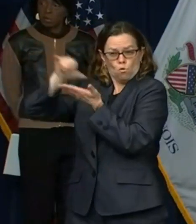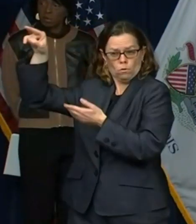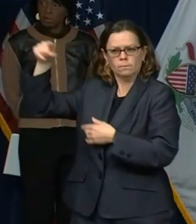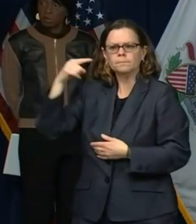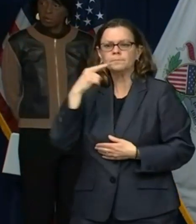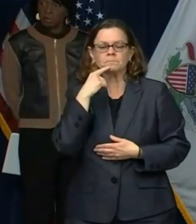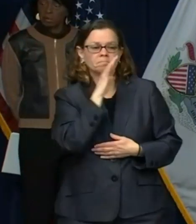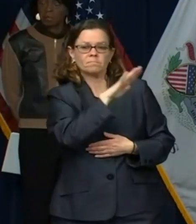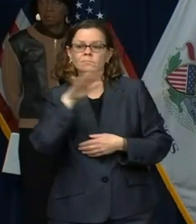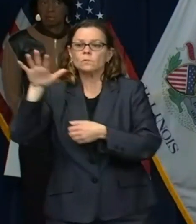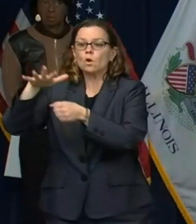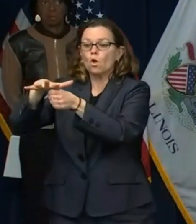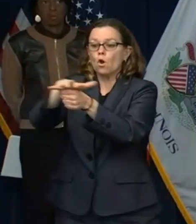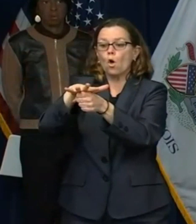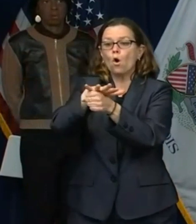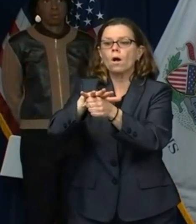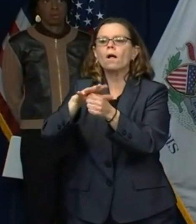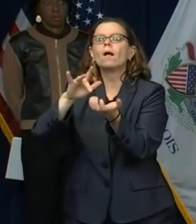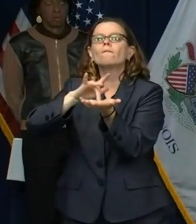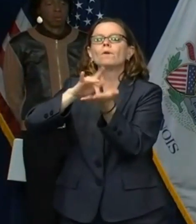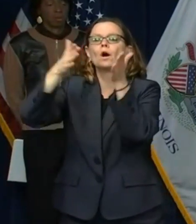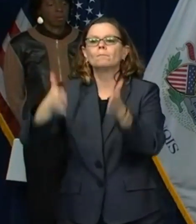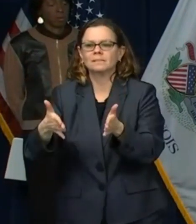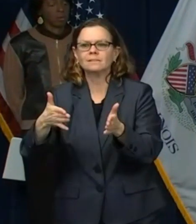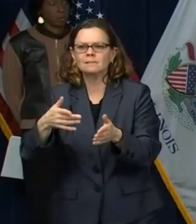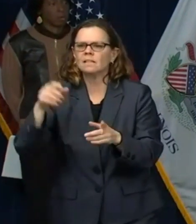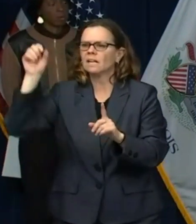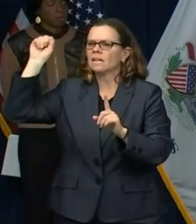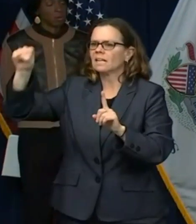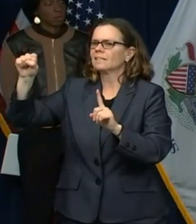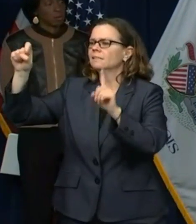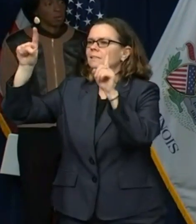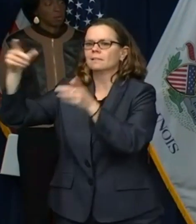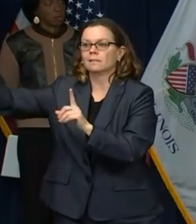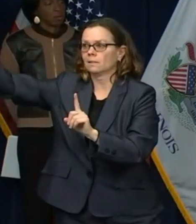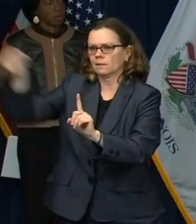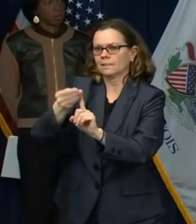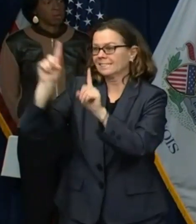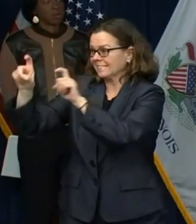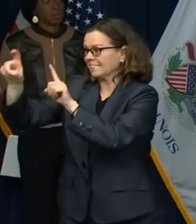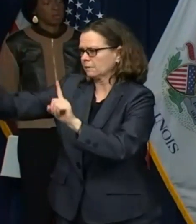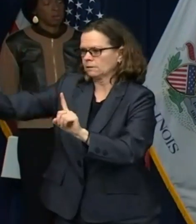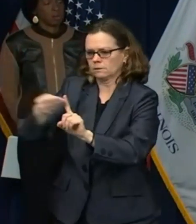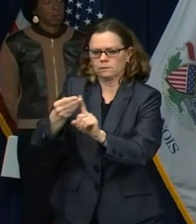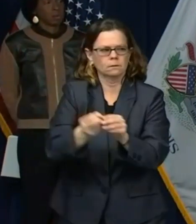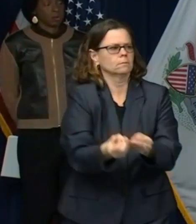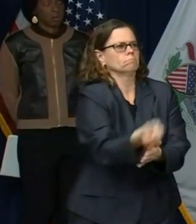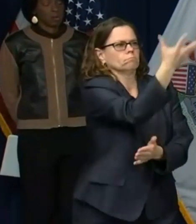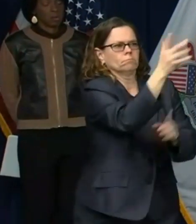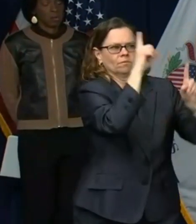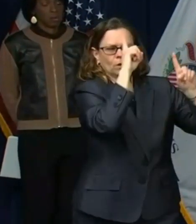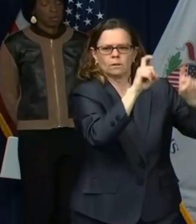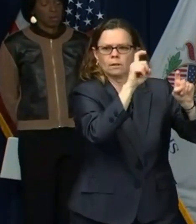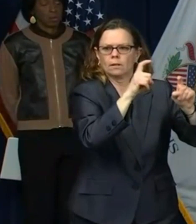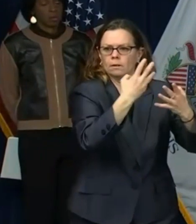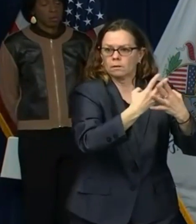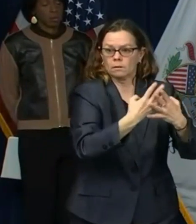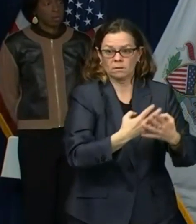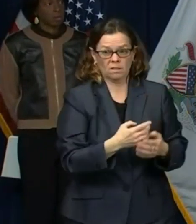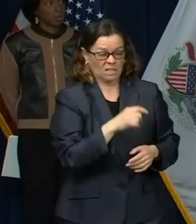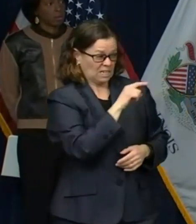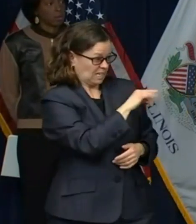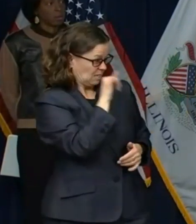happen here? It's possible. I think we want to make sure that we've got enough testing and, you swabs and specimen